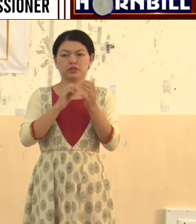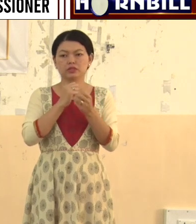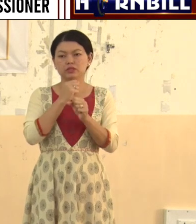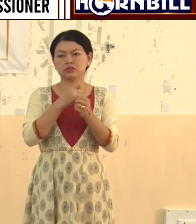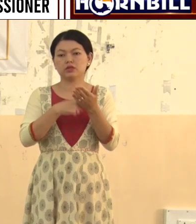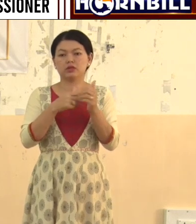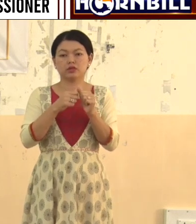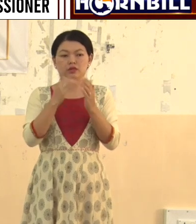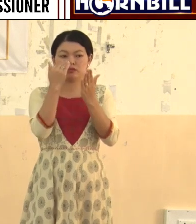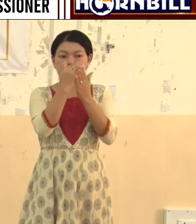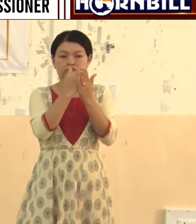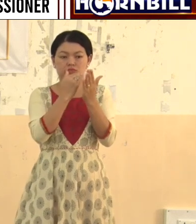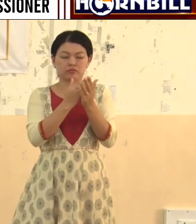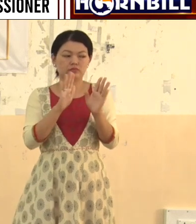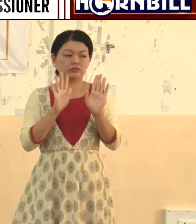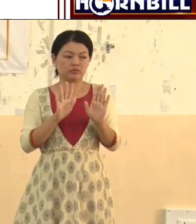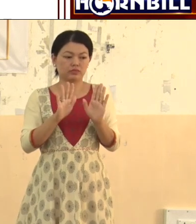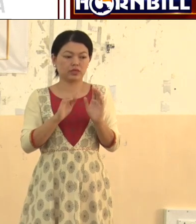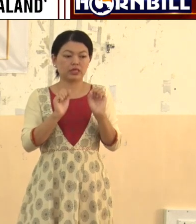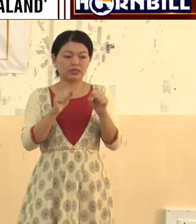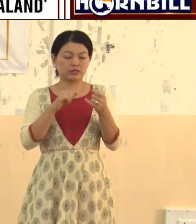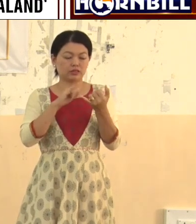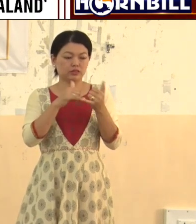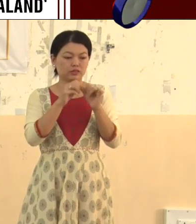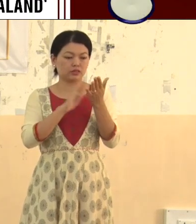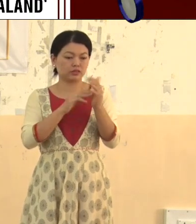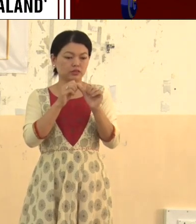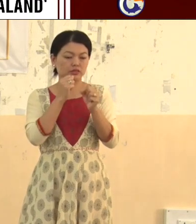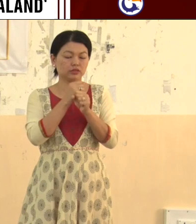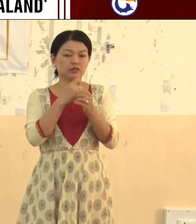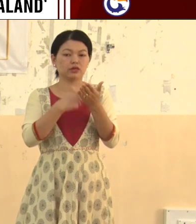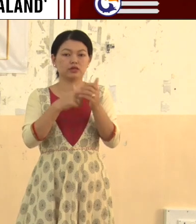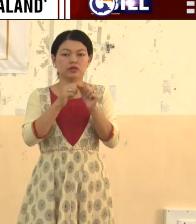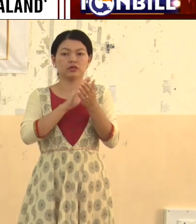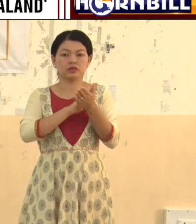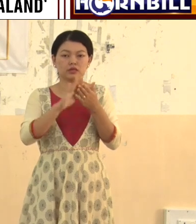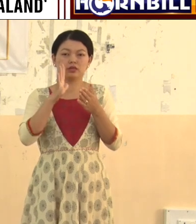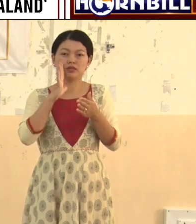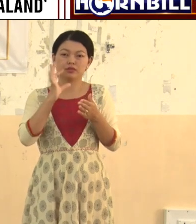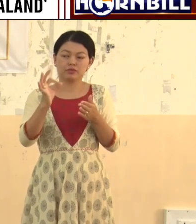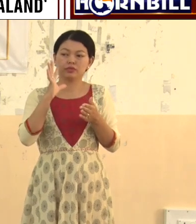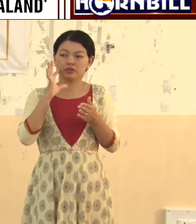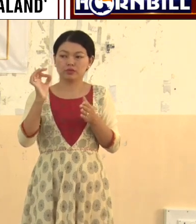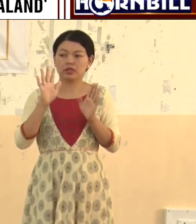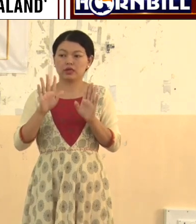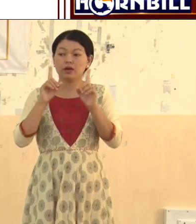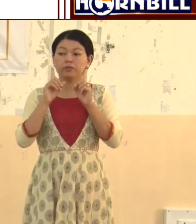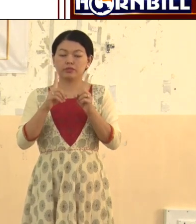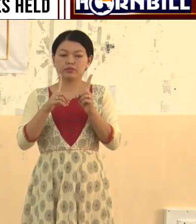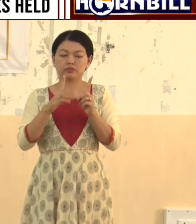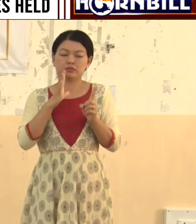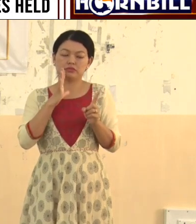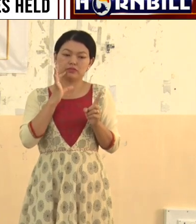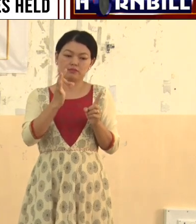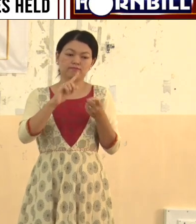which we all know about. And Samagra is very important, but that is not our actual education system, you know. So,